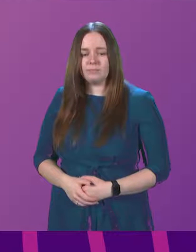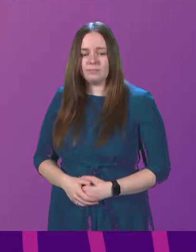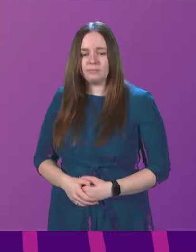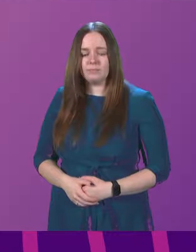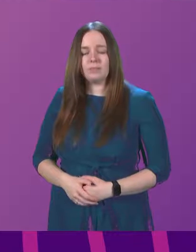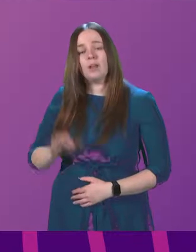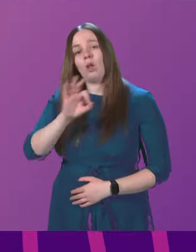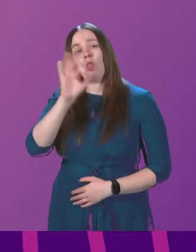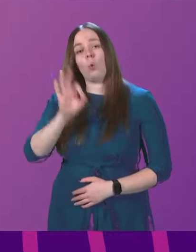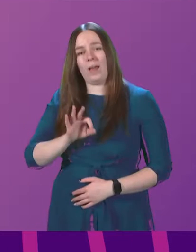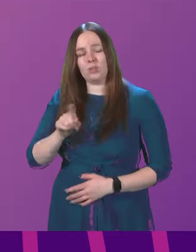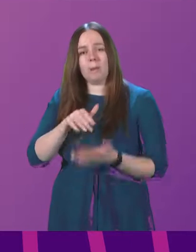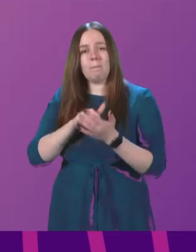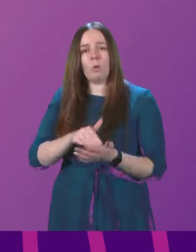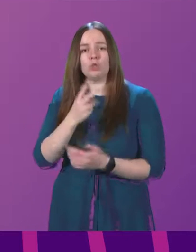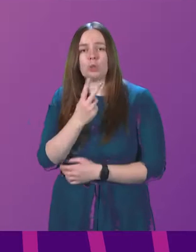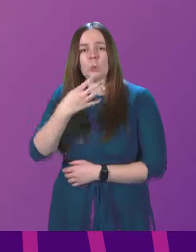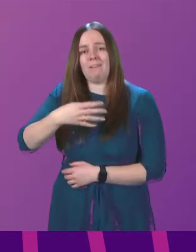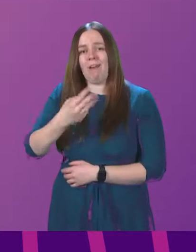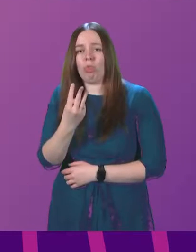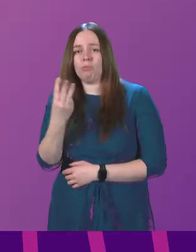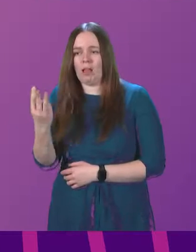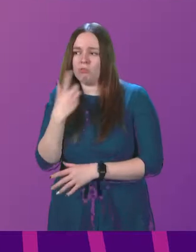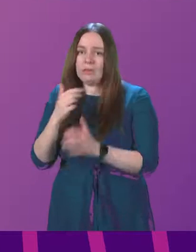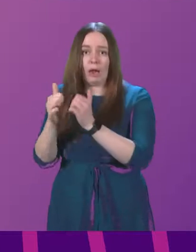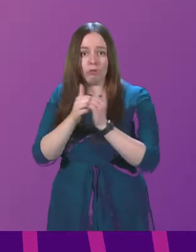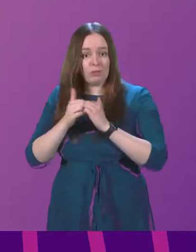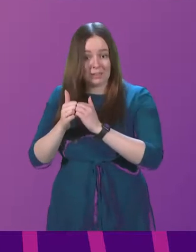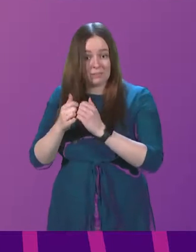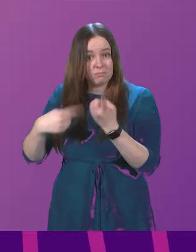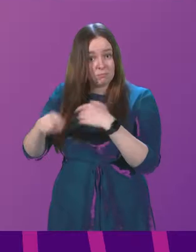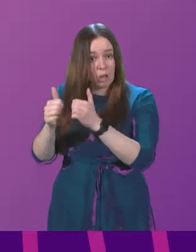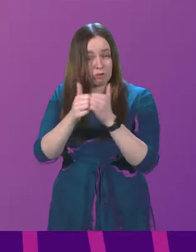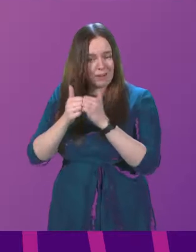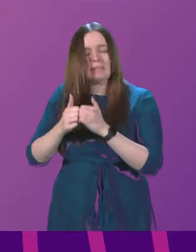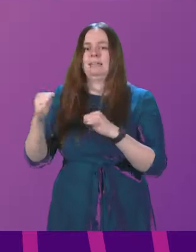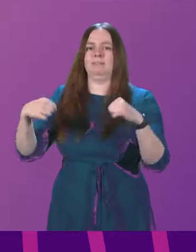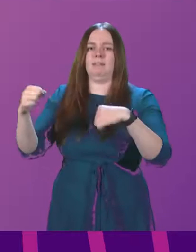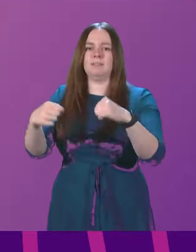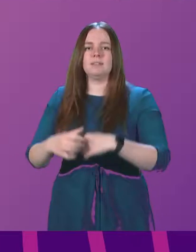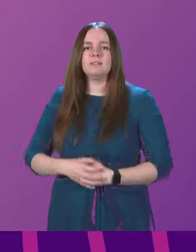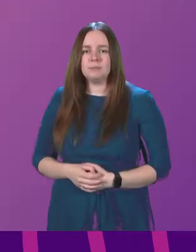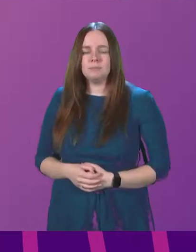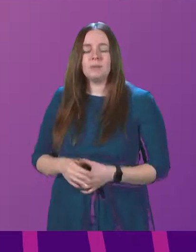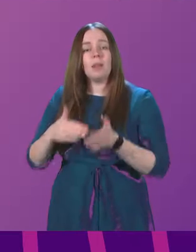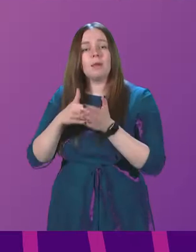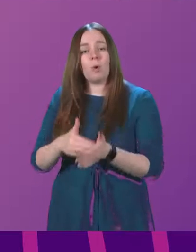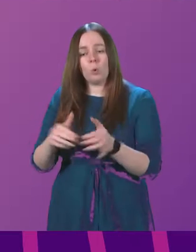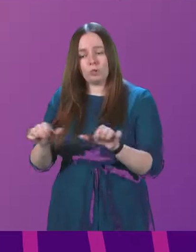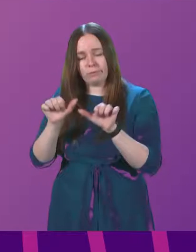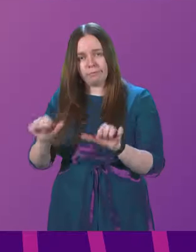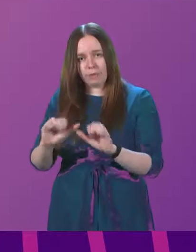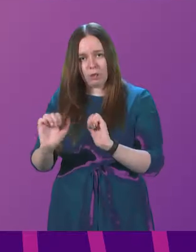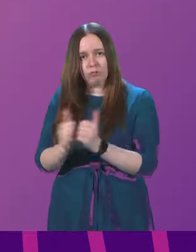The question is that motion 2933 be agreed. Are we all agreed? The motion is therefore